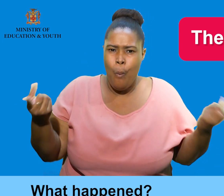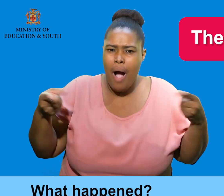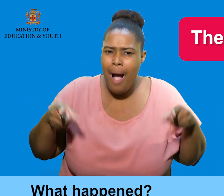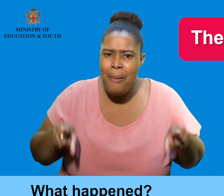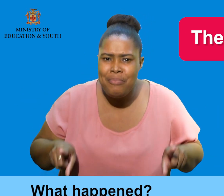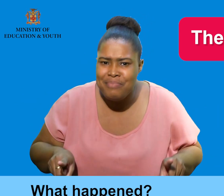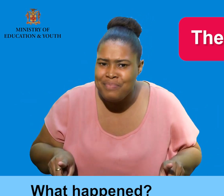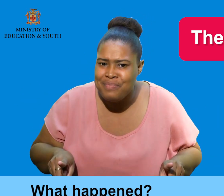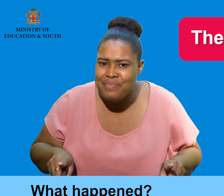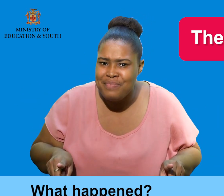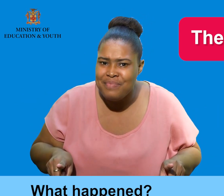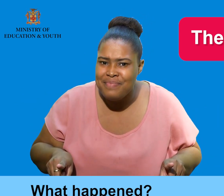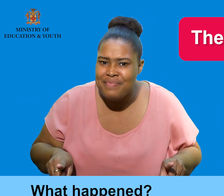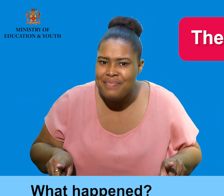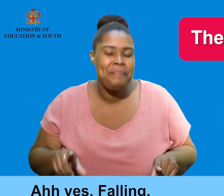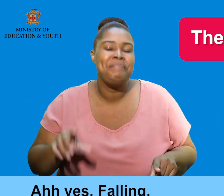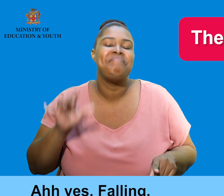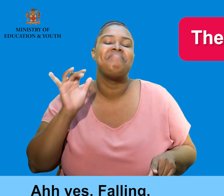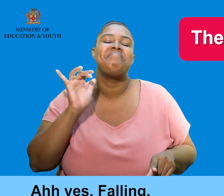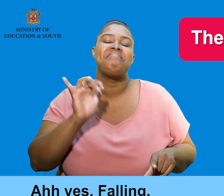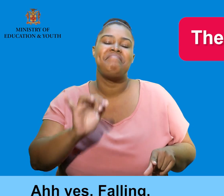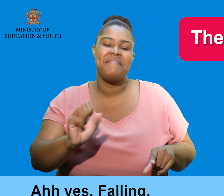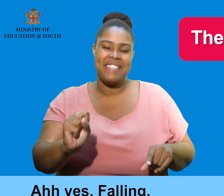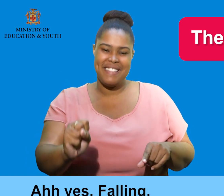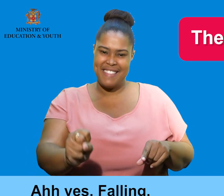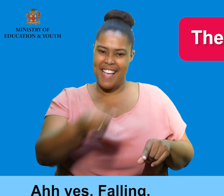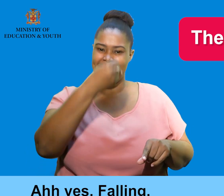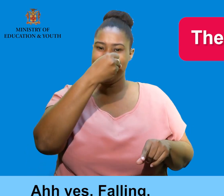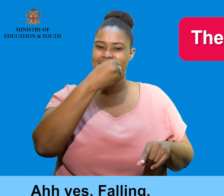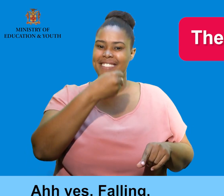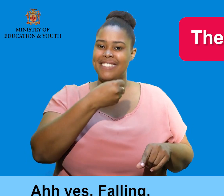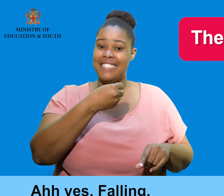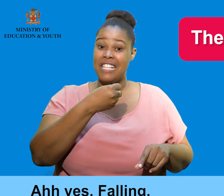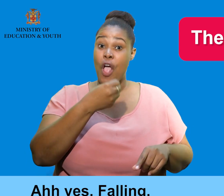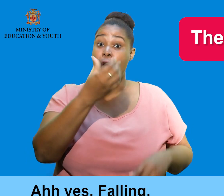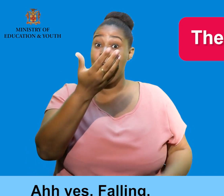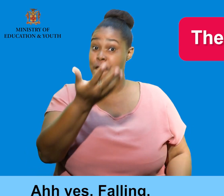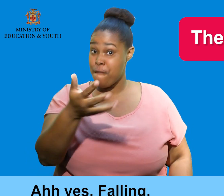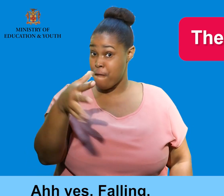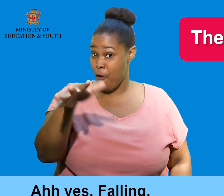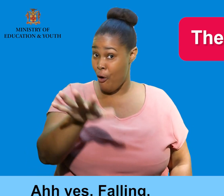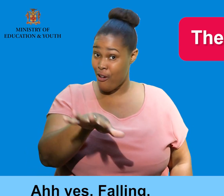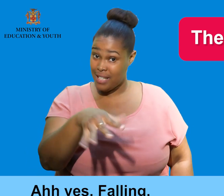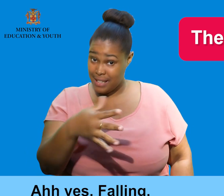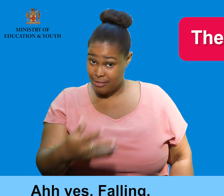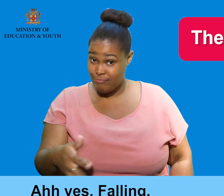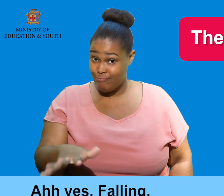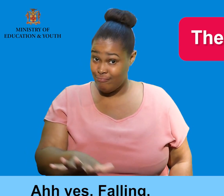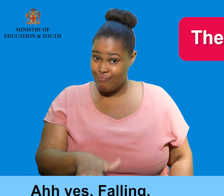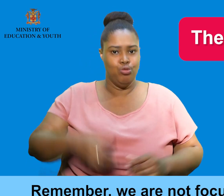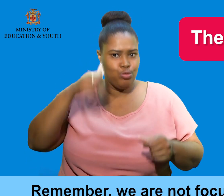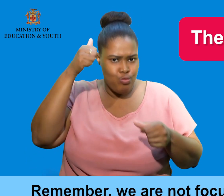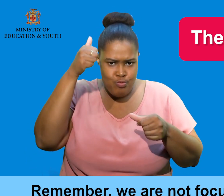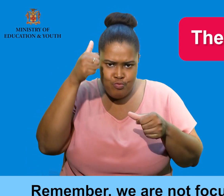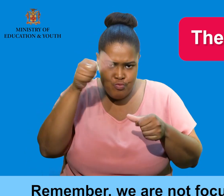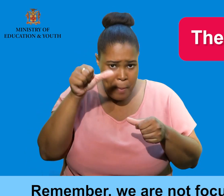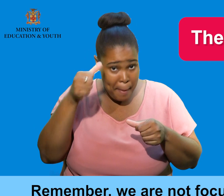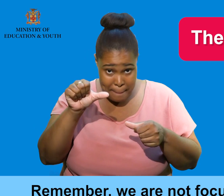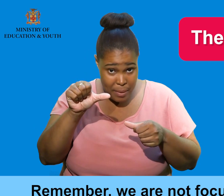The What happened? Ah, yes. Falling. Remember.